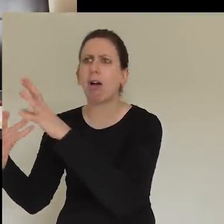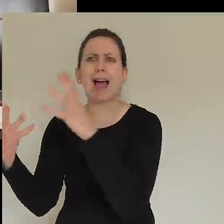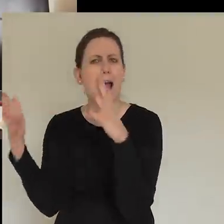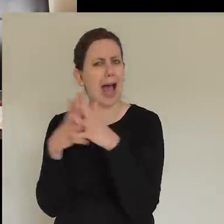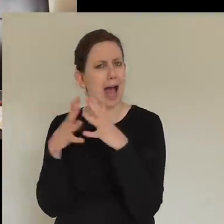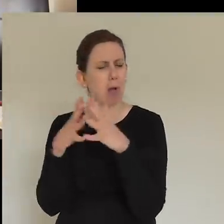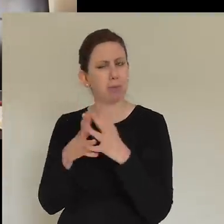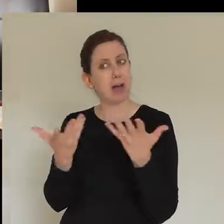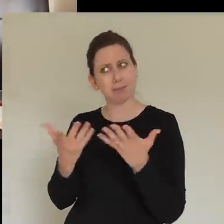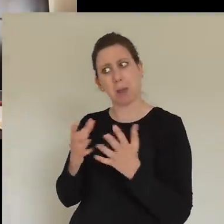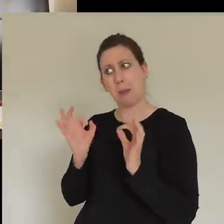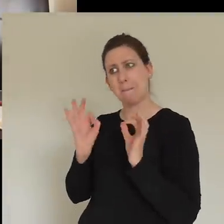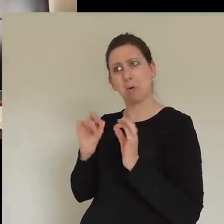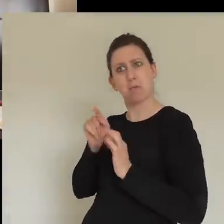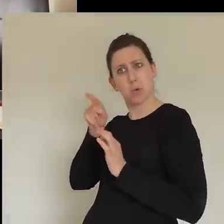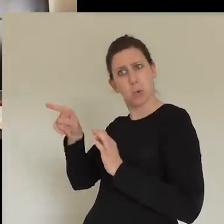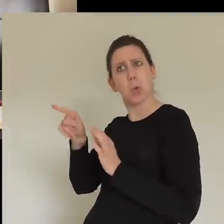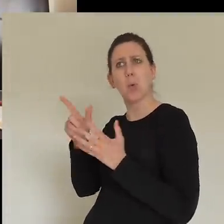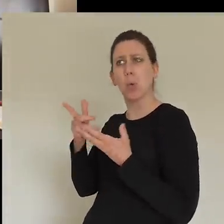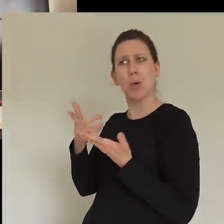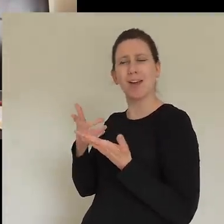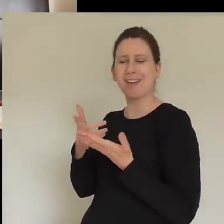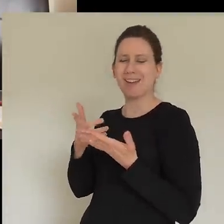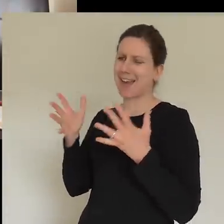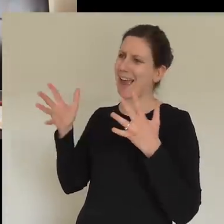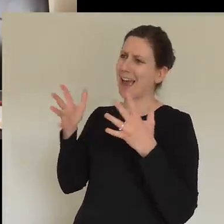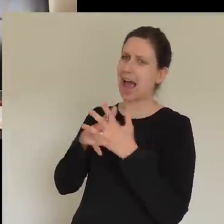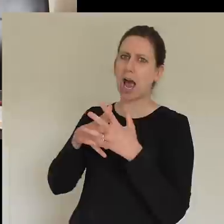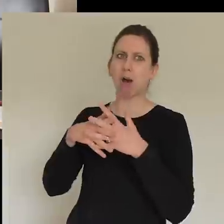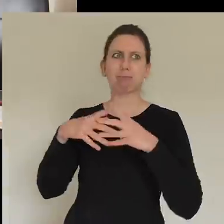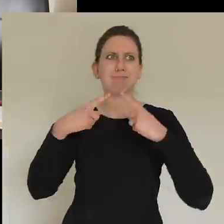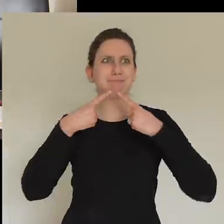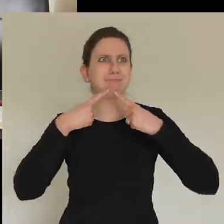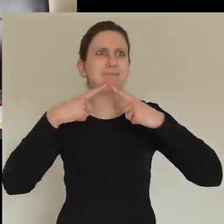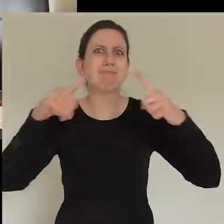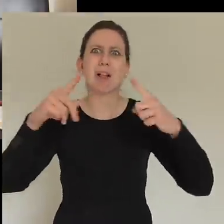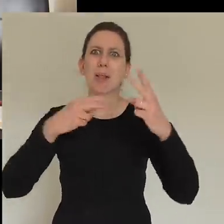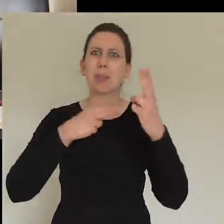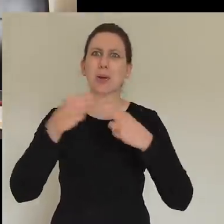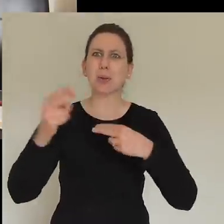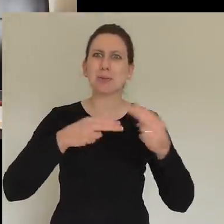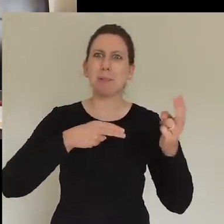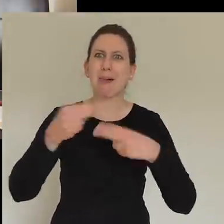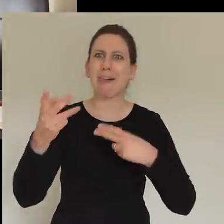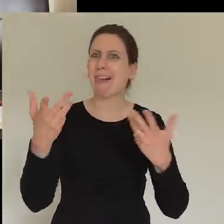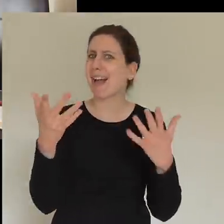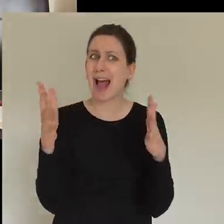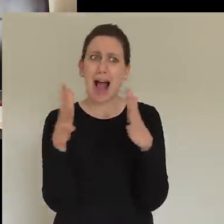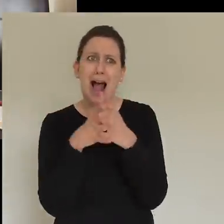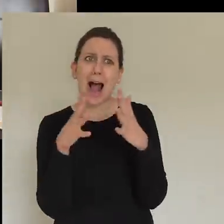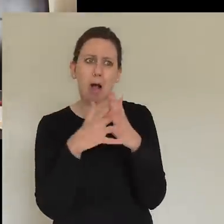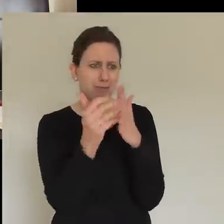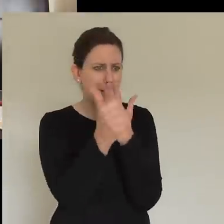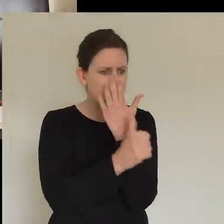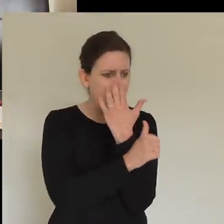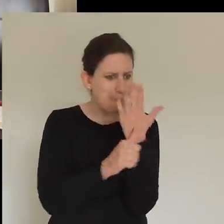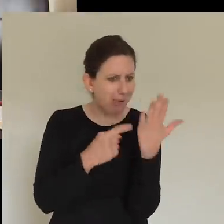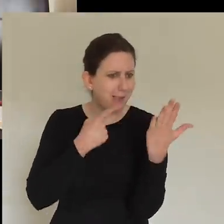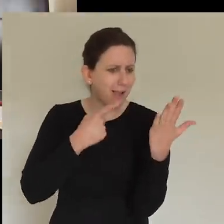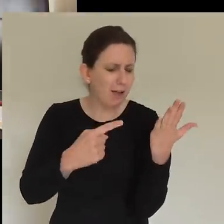What new ways we can share the gospel in this season. I mean, maybe even the idea of that is like, what are they talking about? You